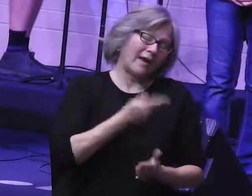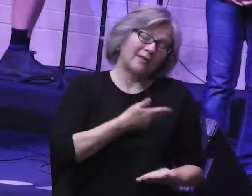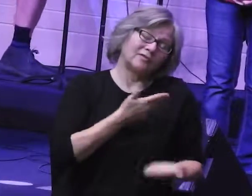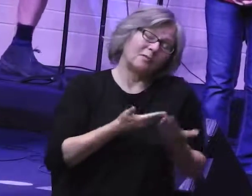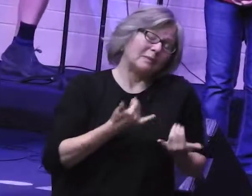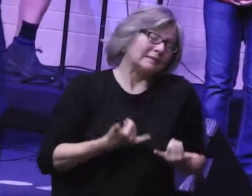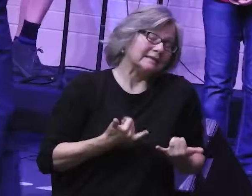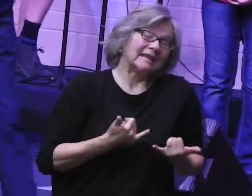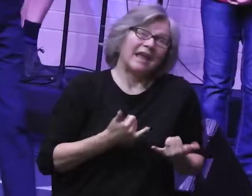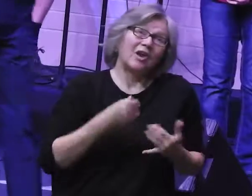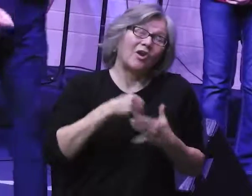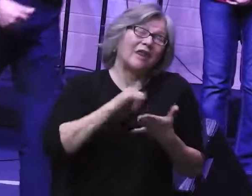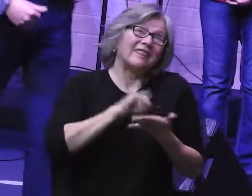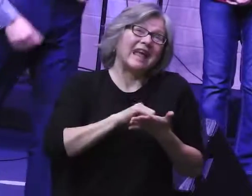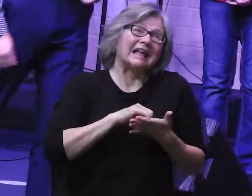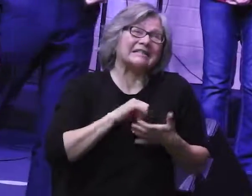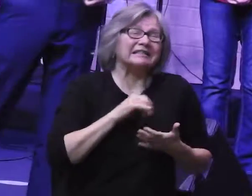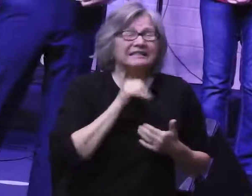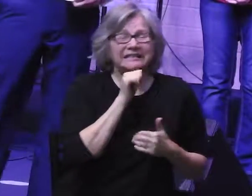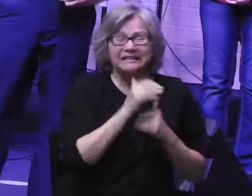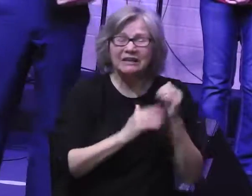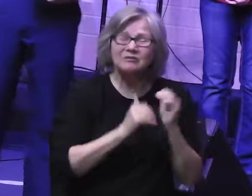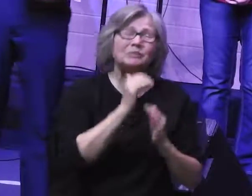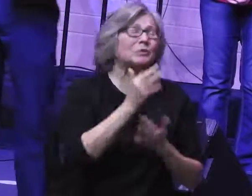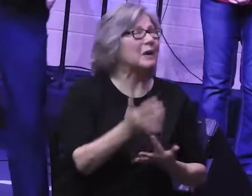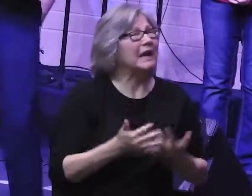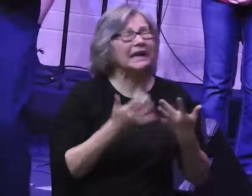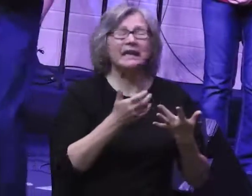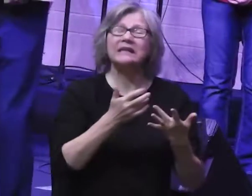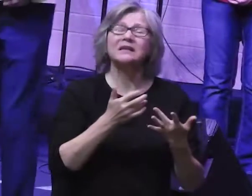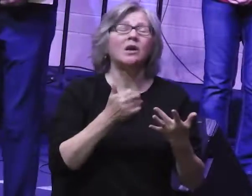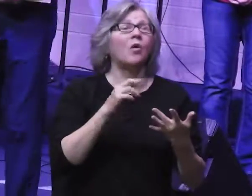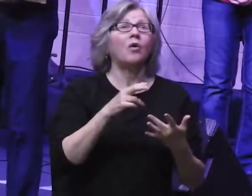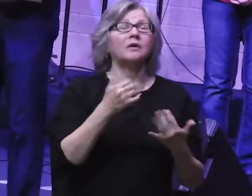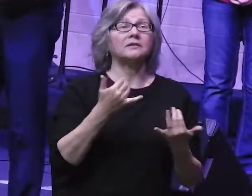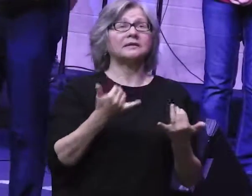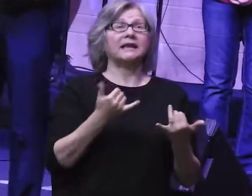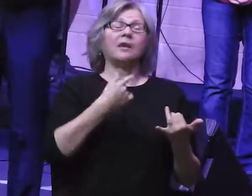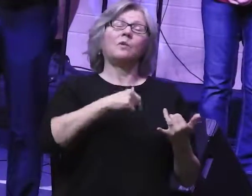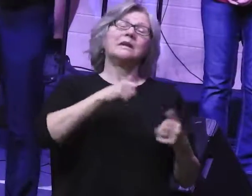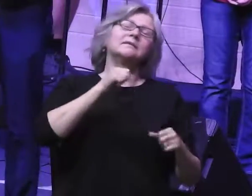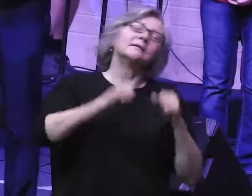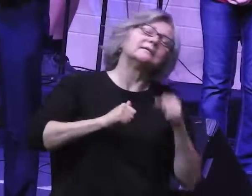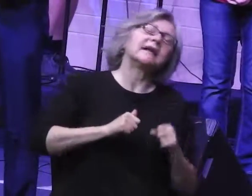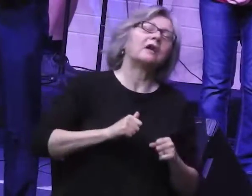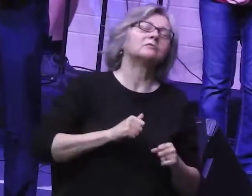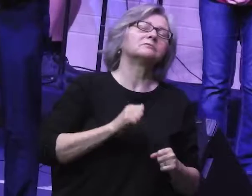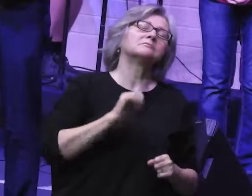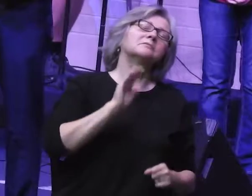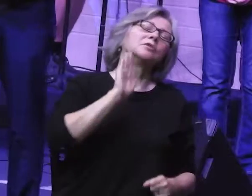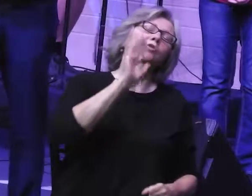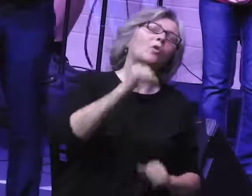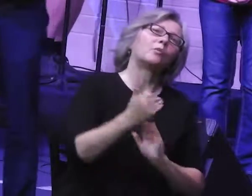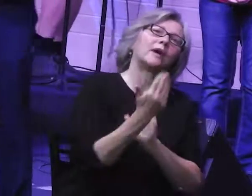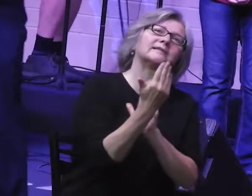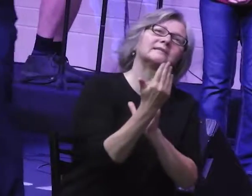for those of us who maybe today are in this uncomfortable place of waiting or maybe today we're doubting Your presence.